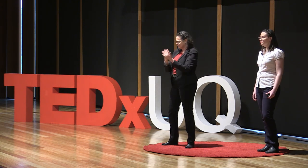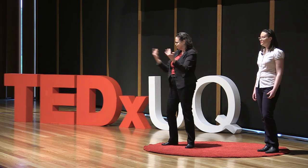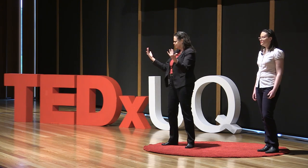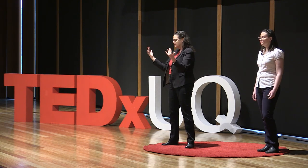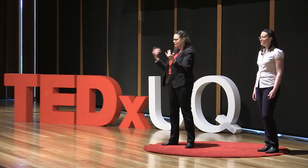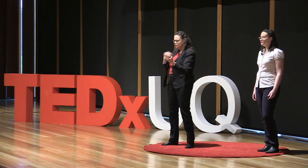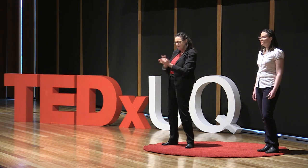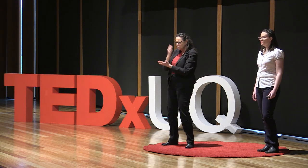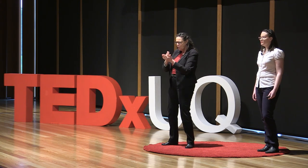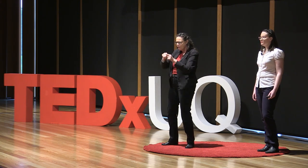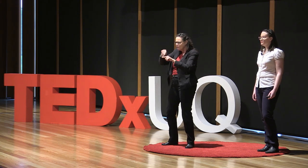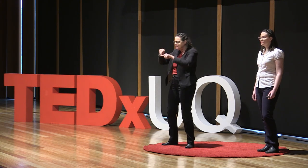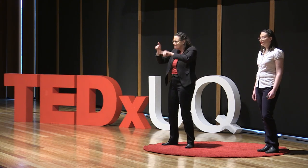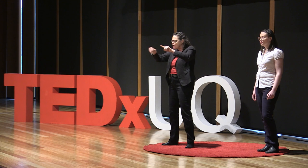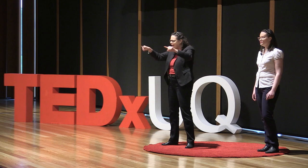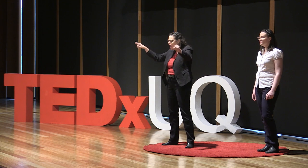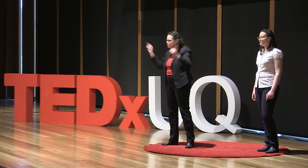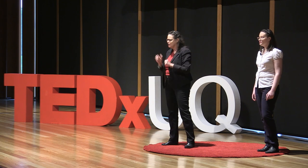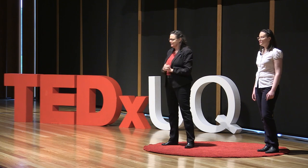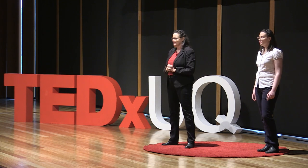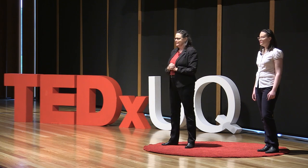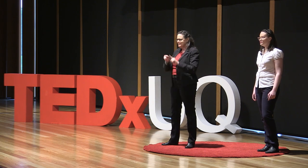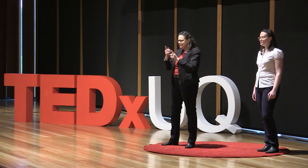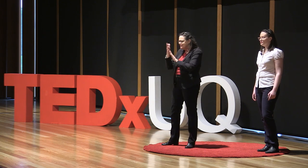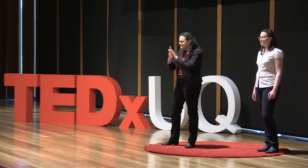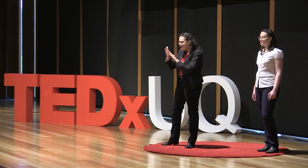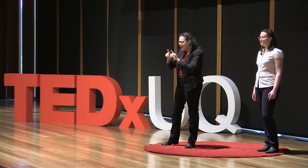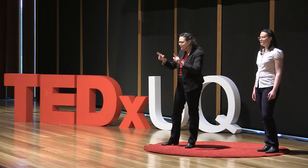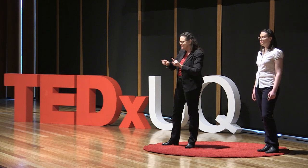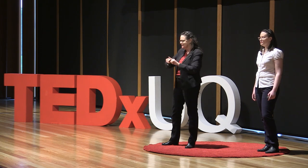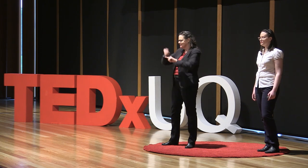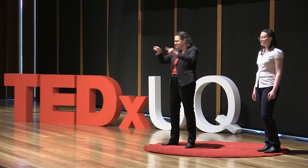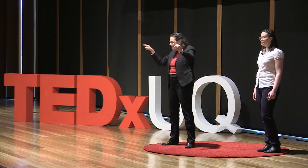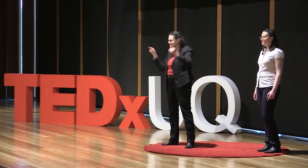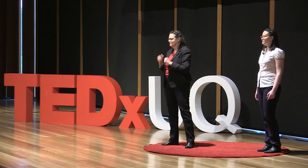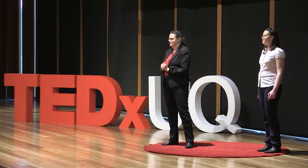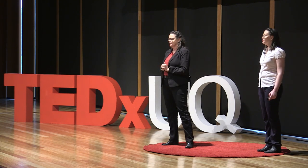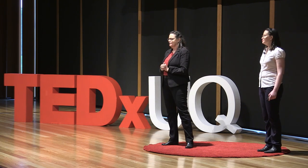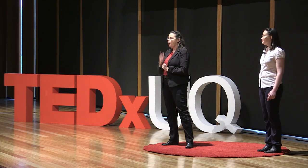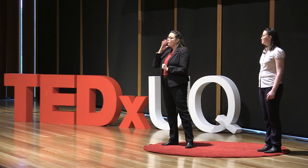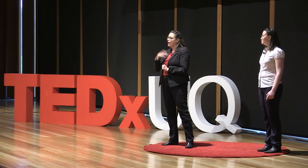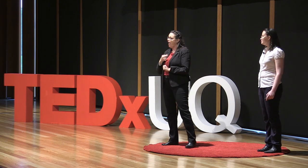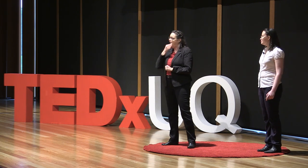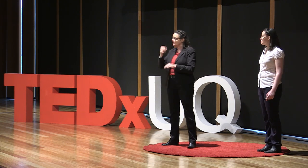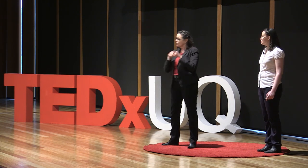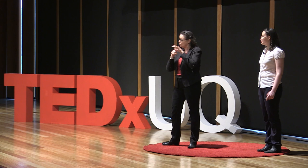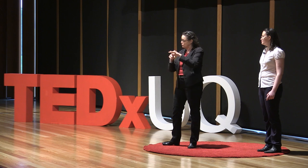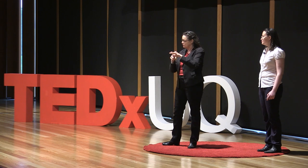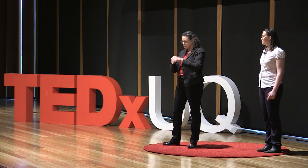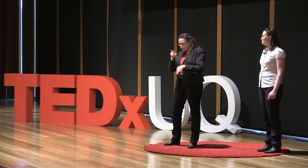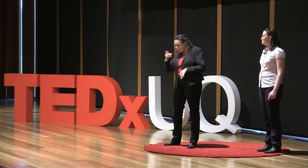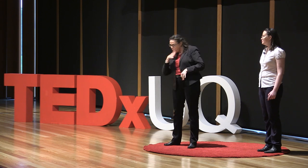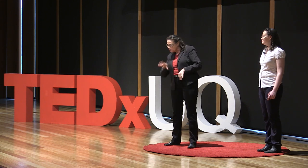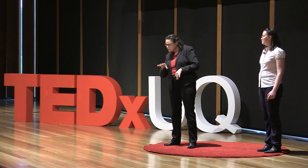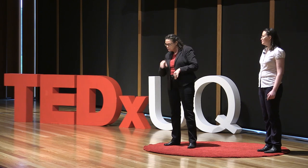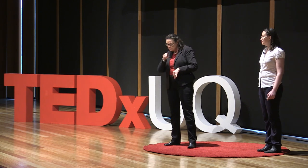this cohort was from ages 16 to over 40. And so, everybody used different types of signing styles and had different ways